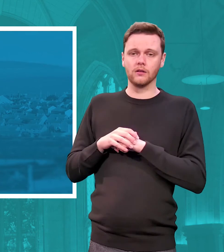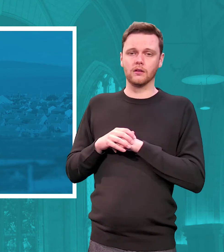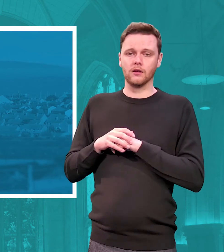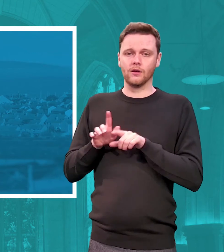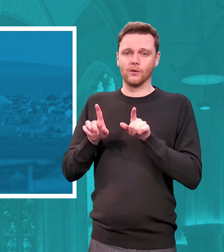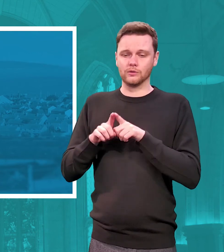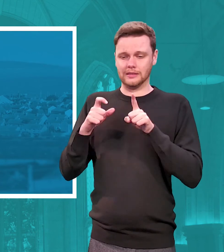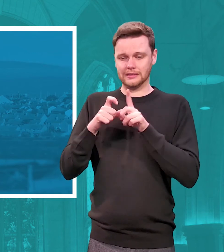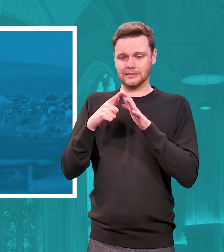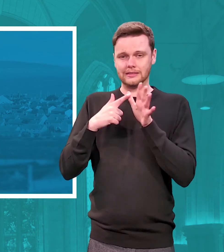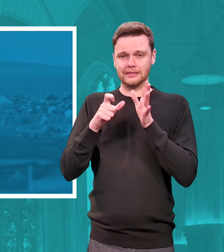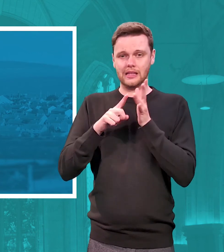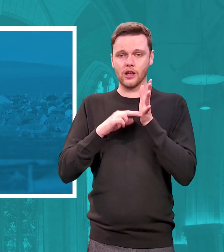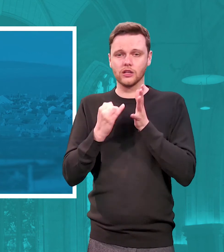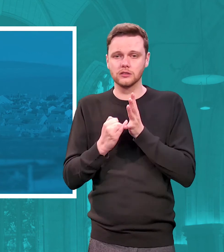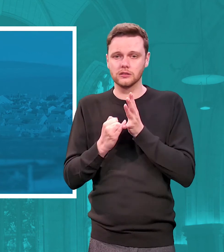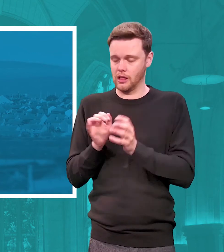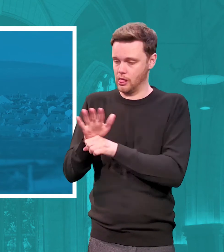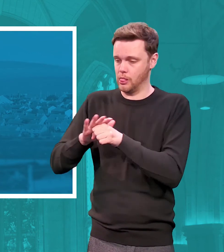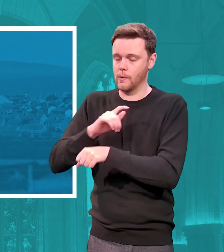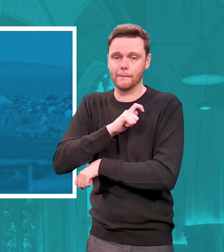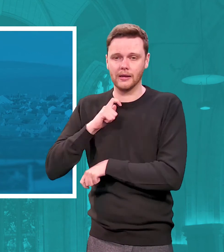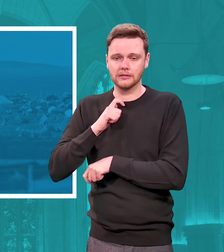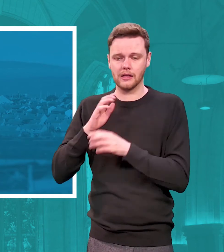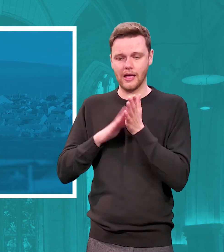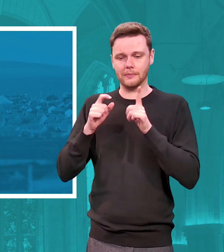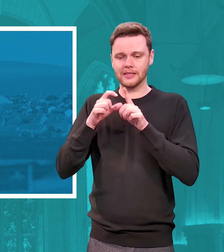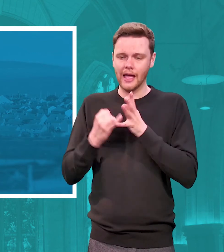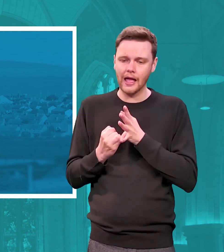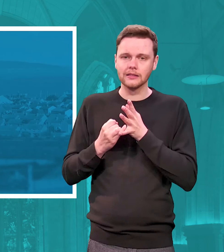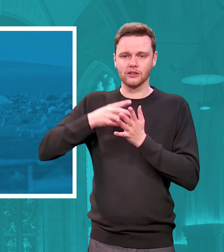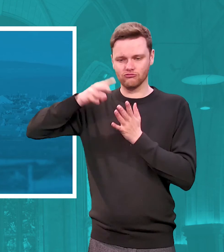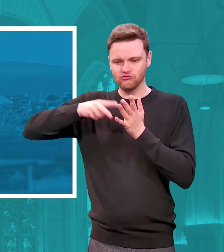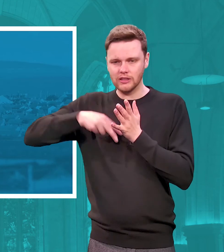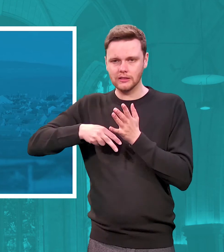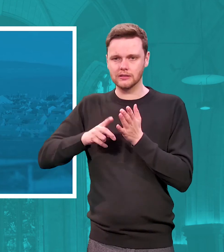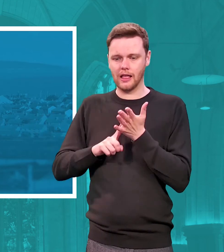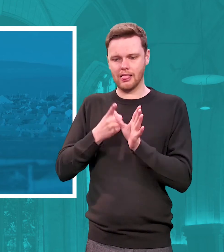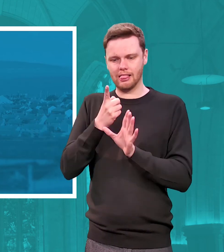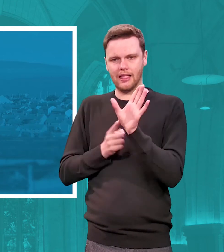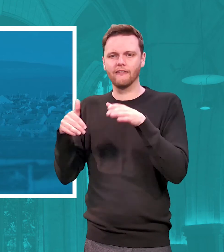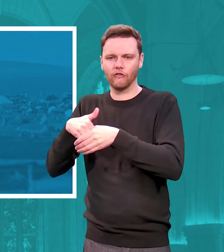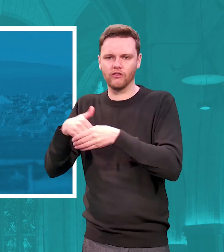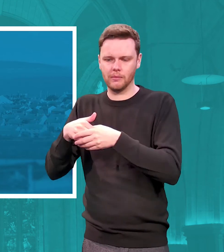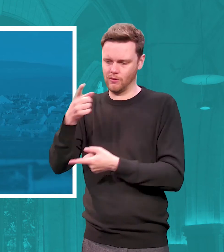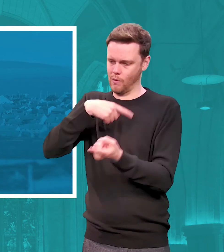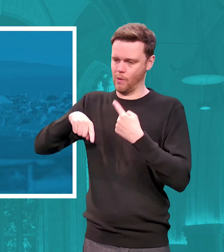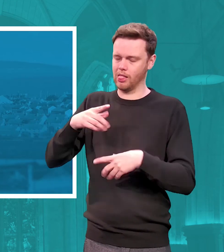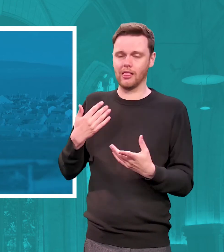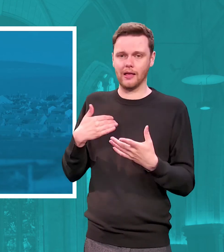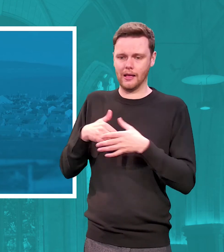deacons ordained local ministers mds readers and lay involvement in person and